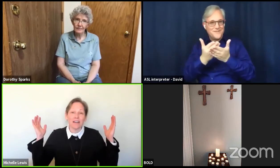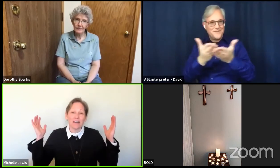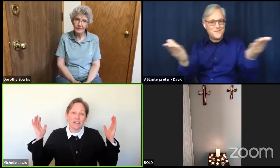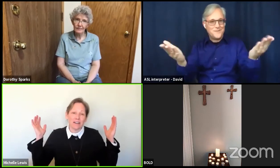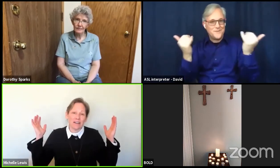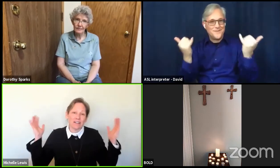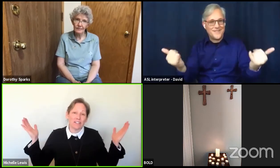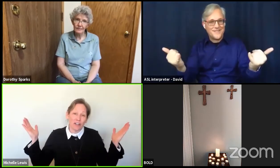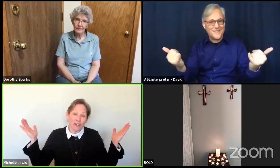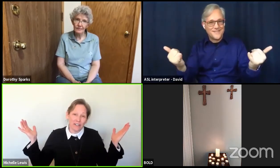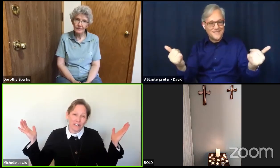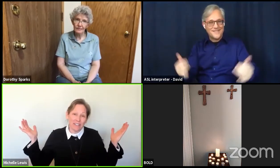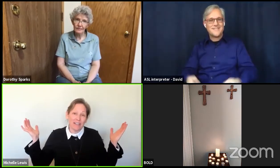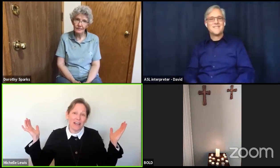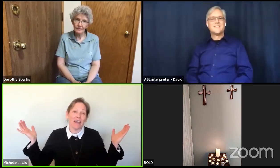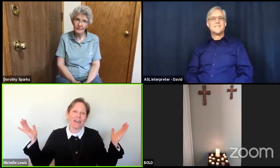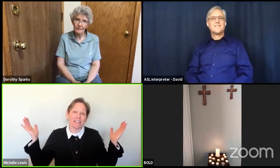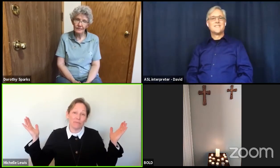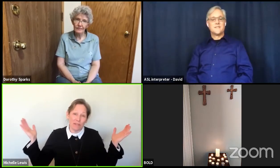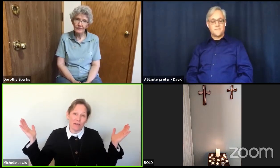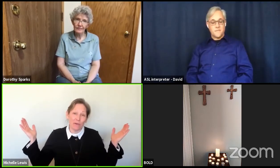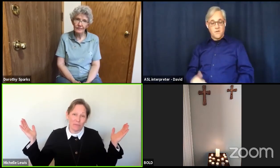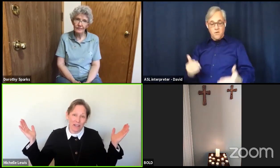darkness has become light